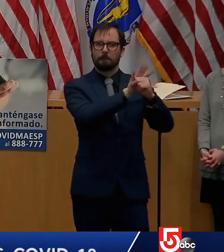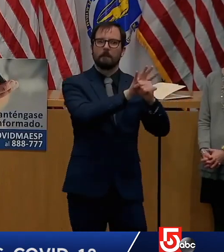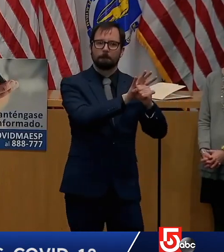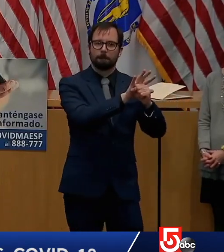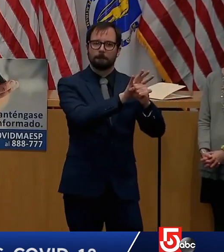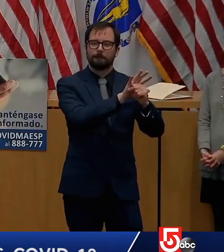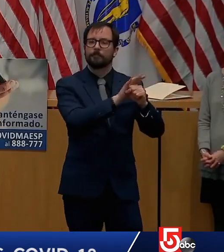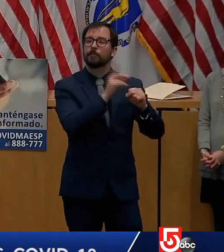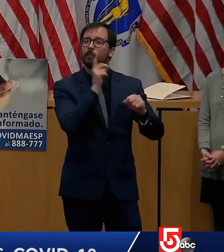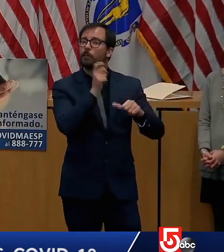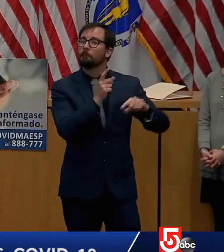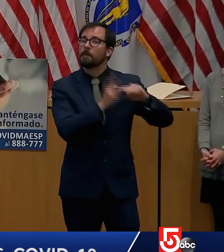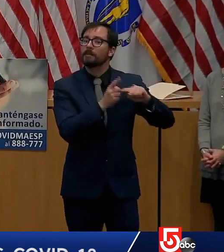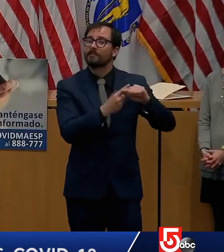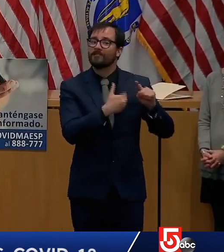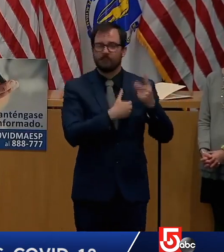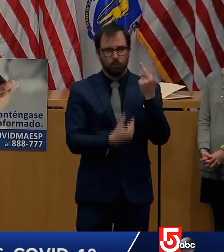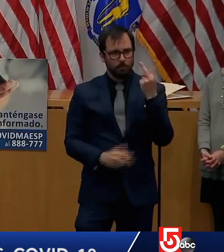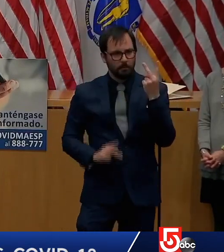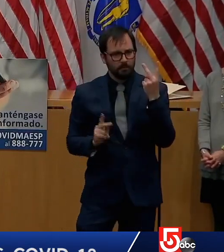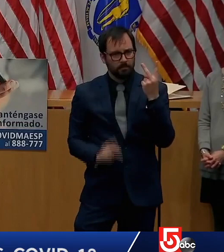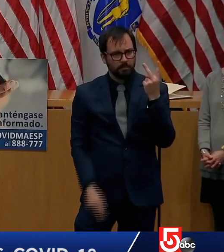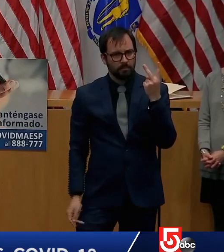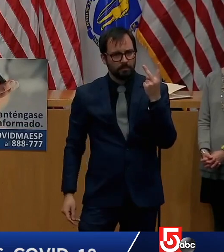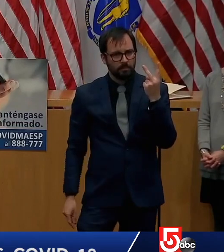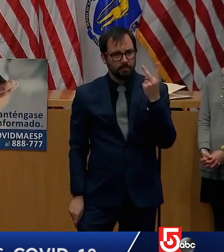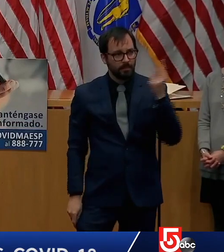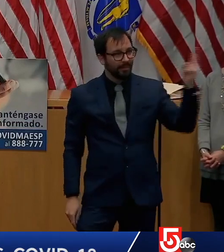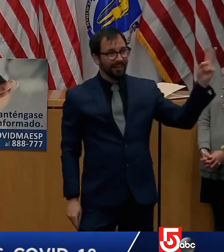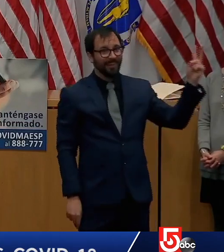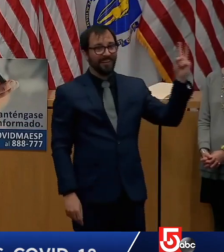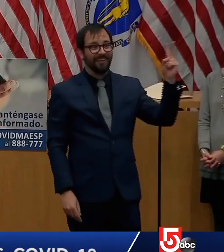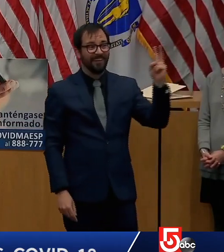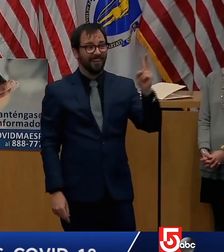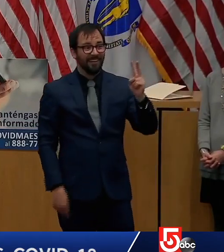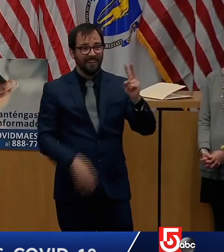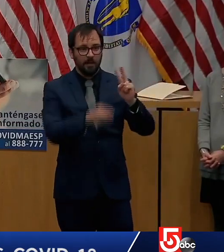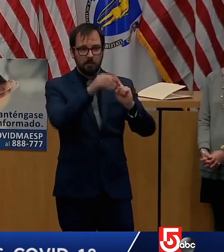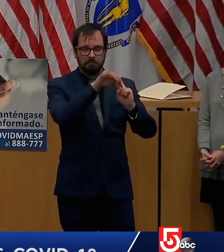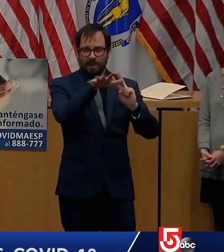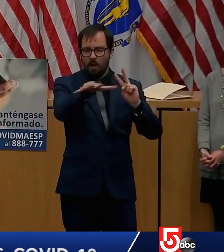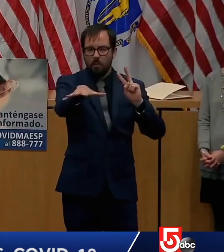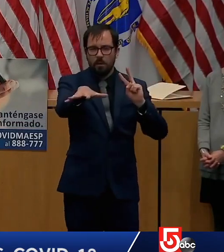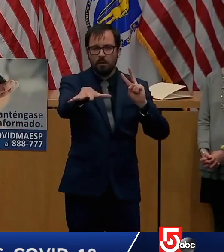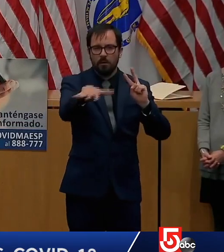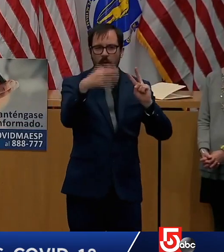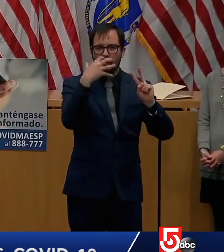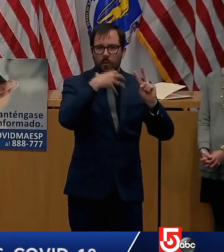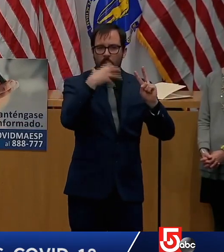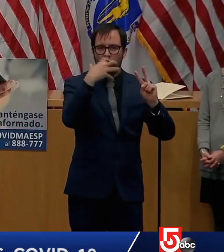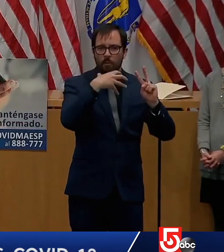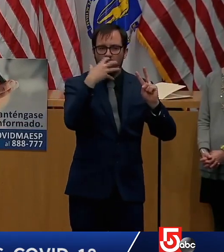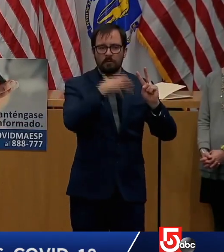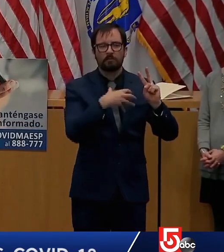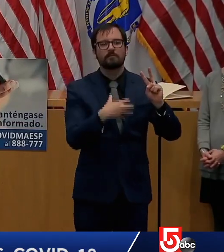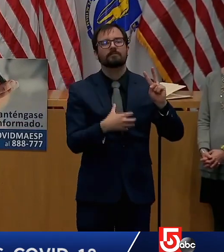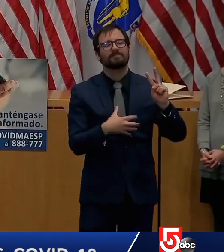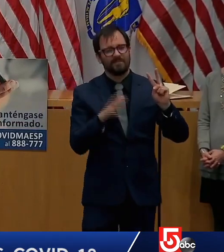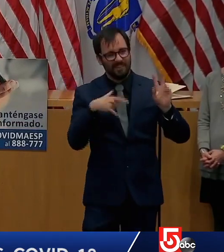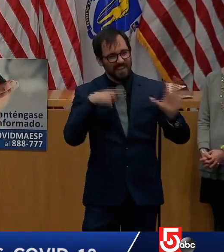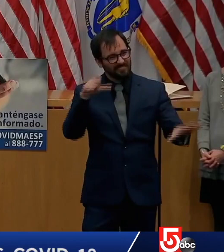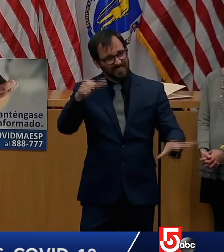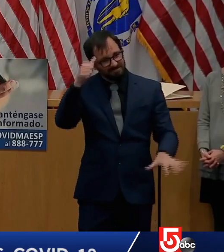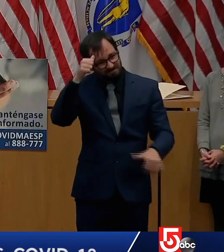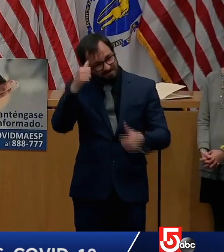And I think one of the things we all need to remember here is this is a very dangerous virus.